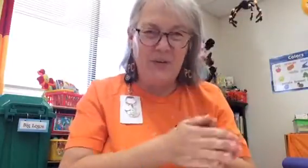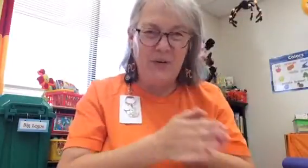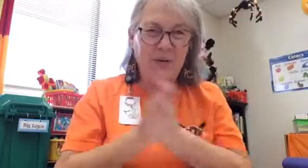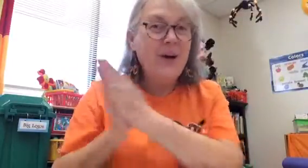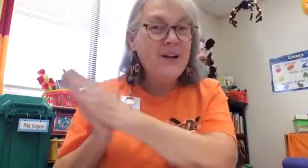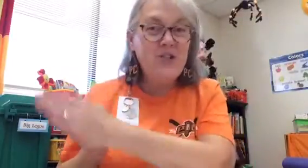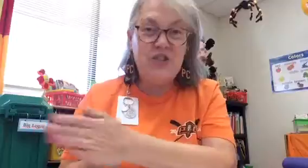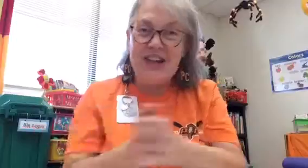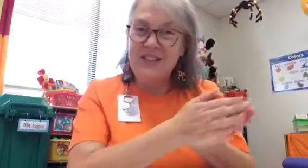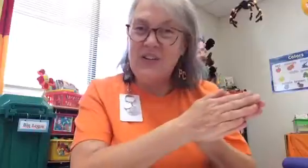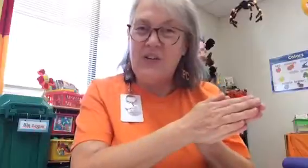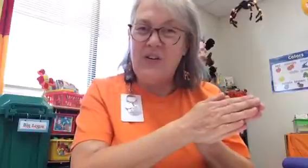Gentle, gentle.